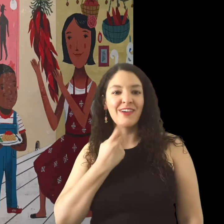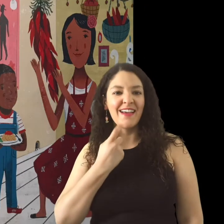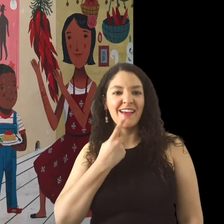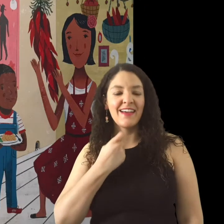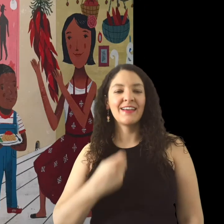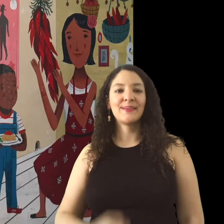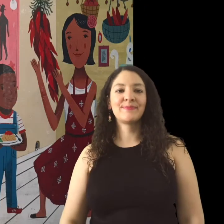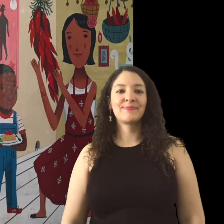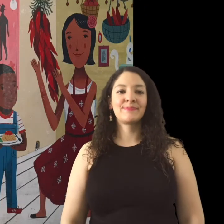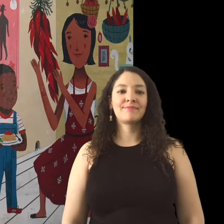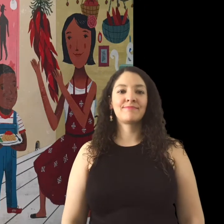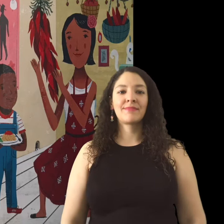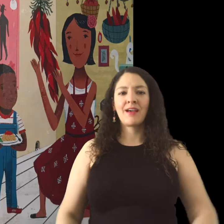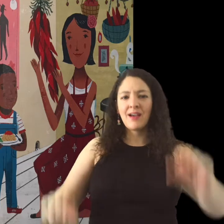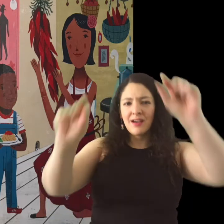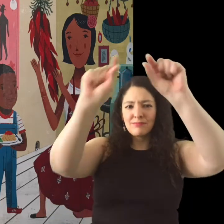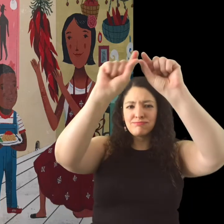Rojo Red